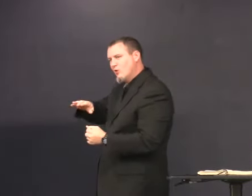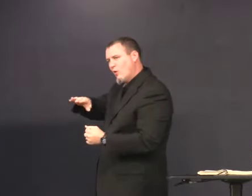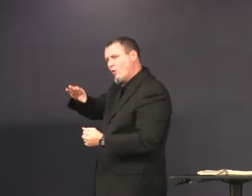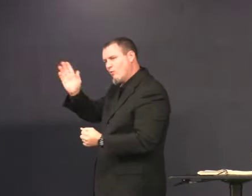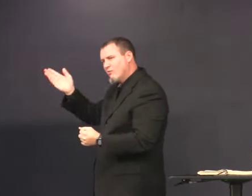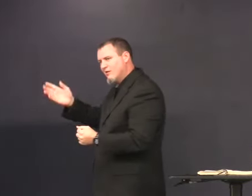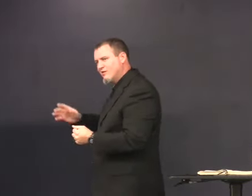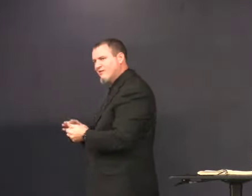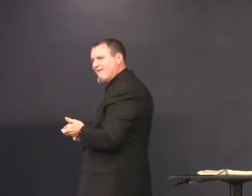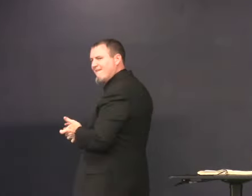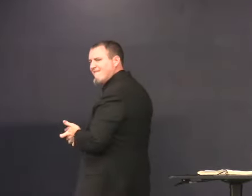Open it up.